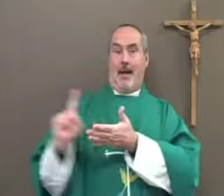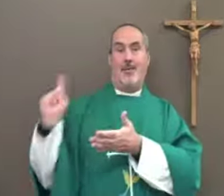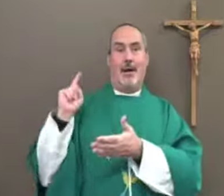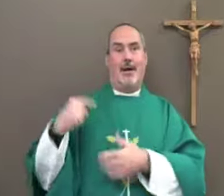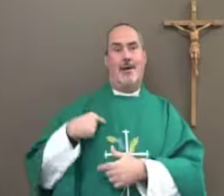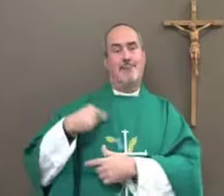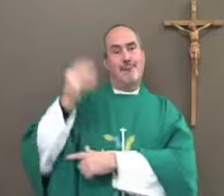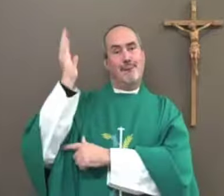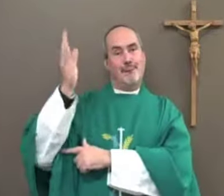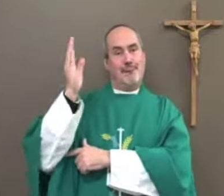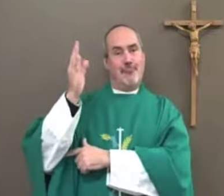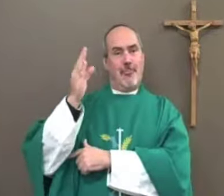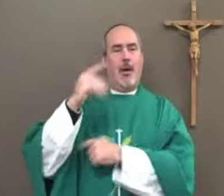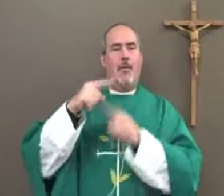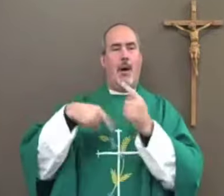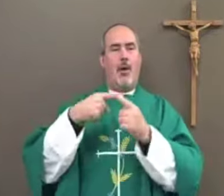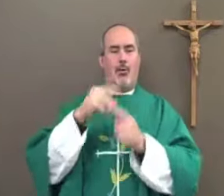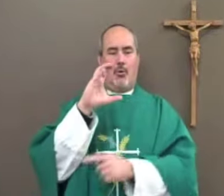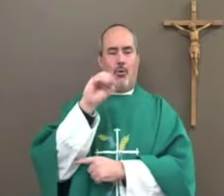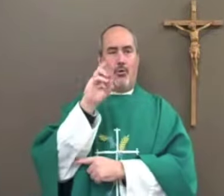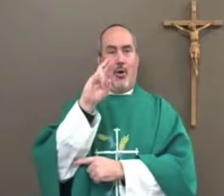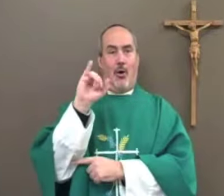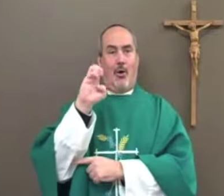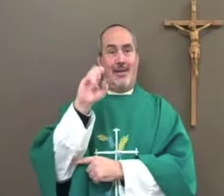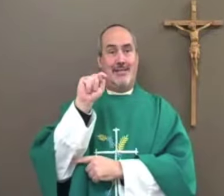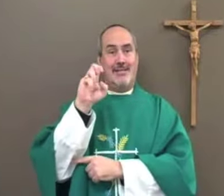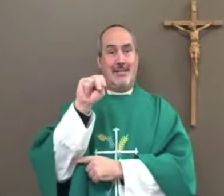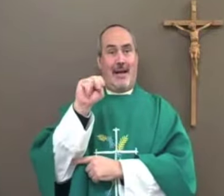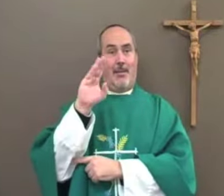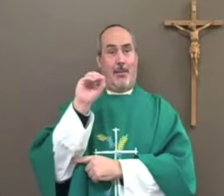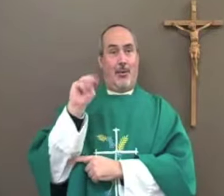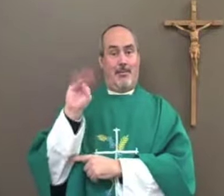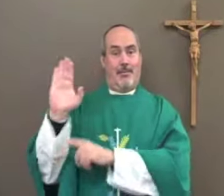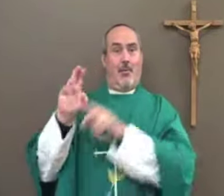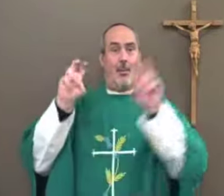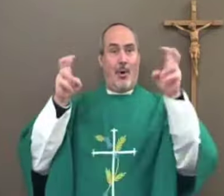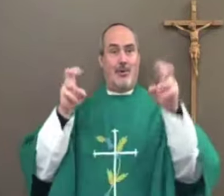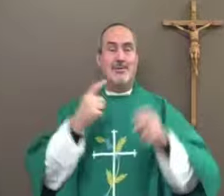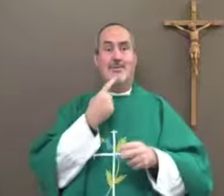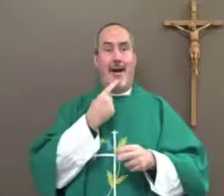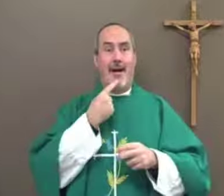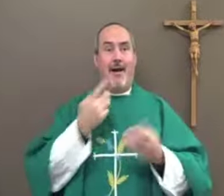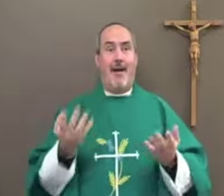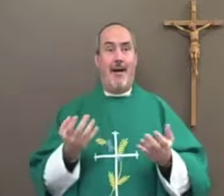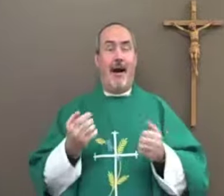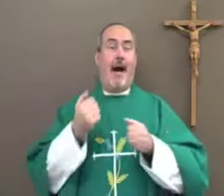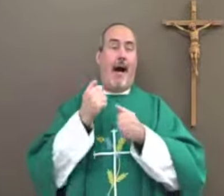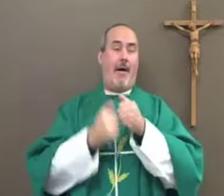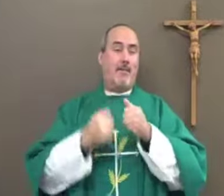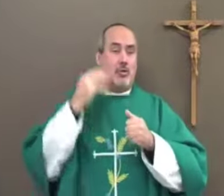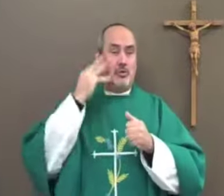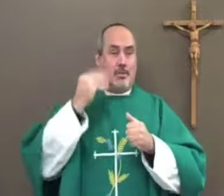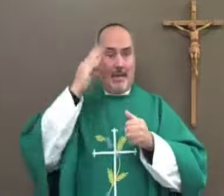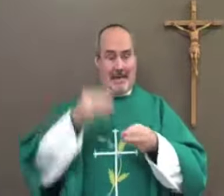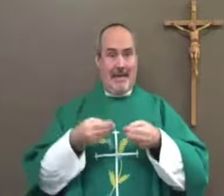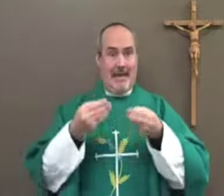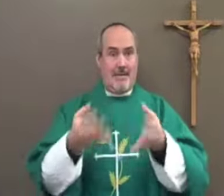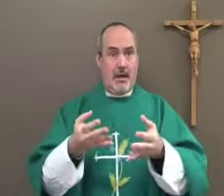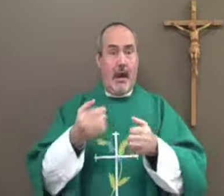remember for example last week in the homily when I was talking about Corrie Ten Boom and she said that every experience